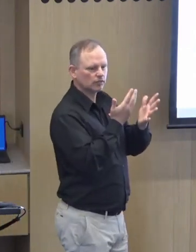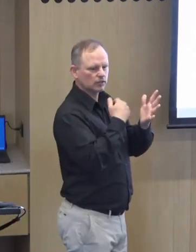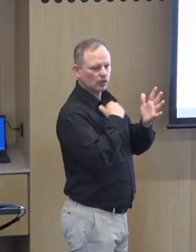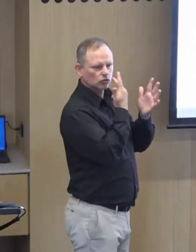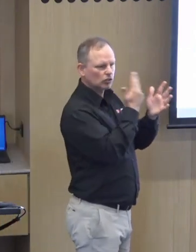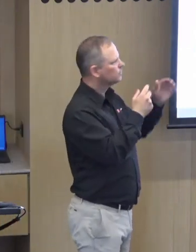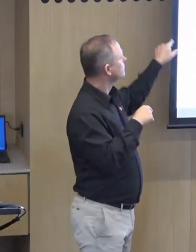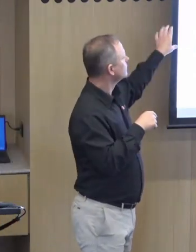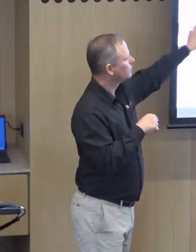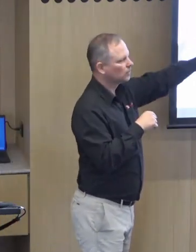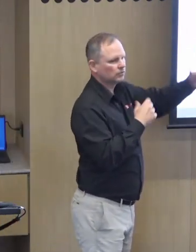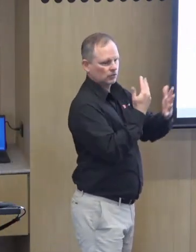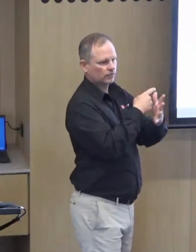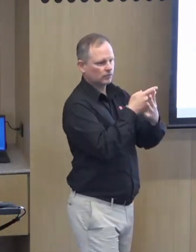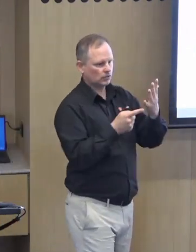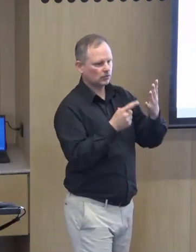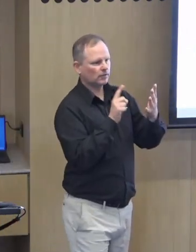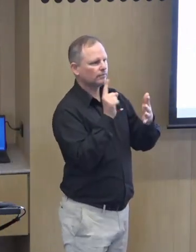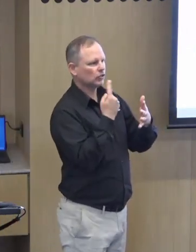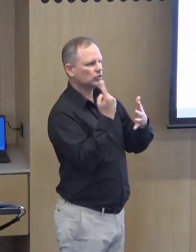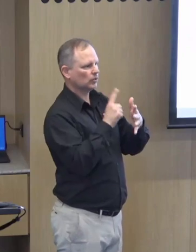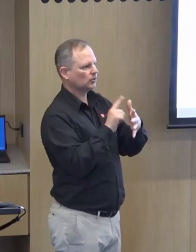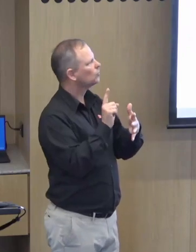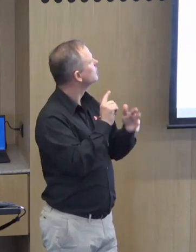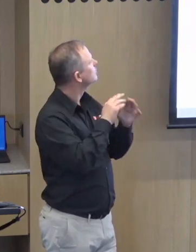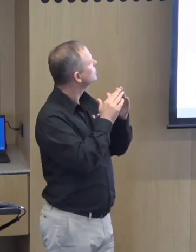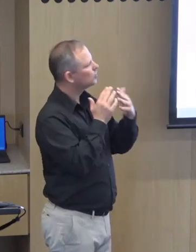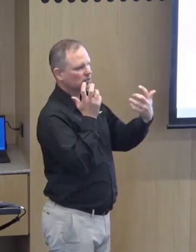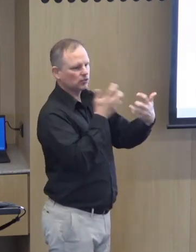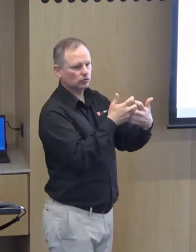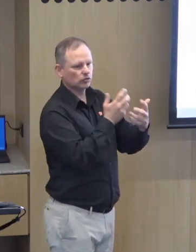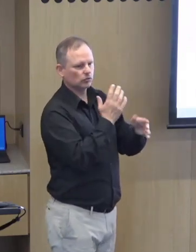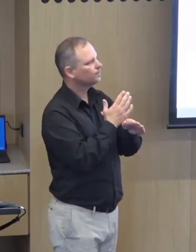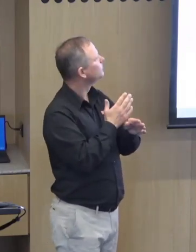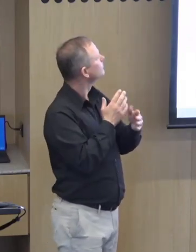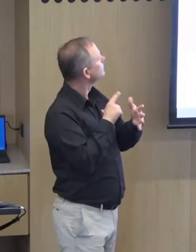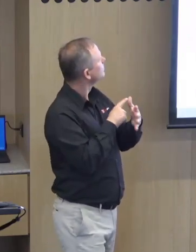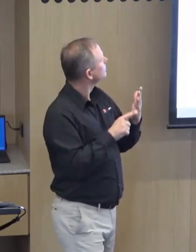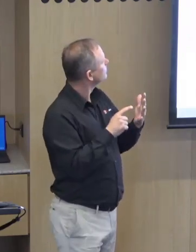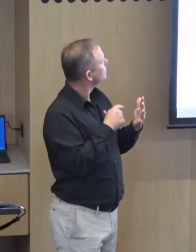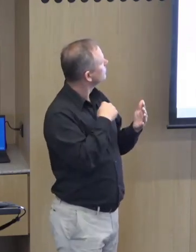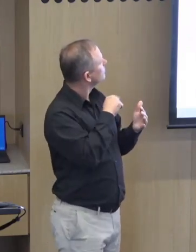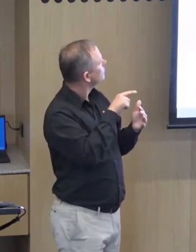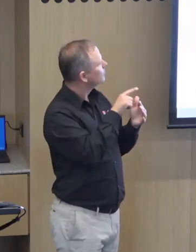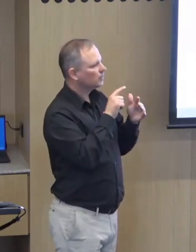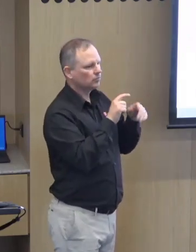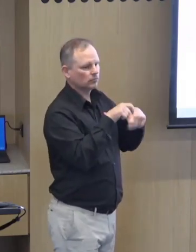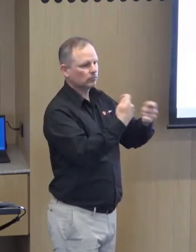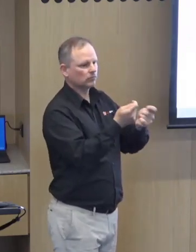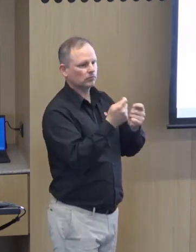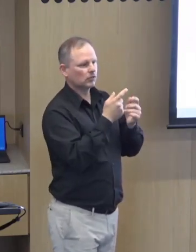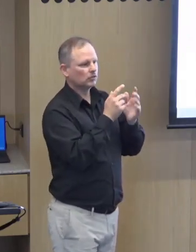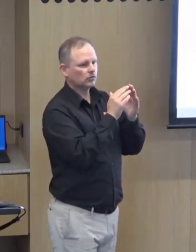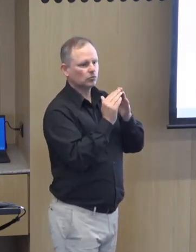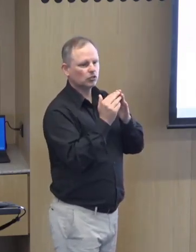Those five separate service components that I referred to earlier in that complicated slide, this is how we imagine the service component or the community